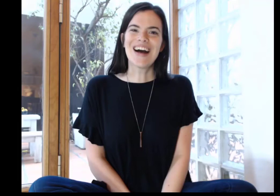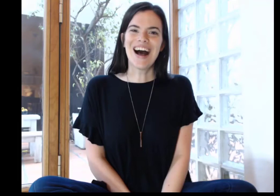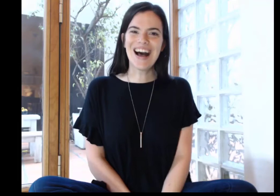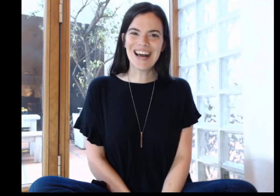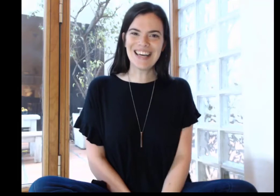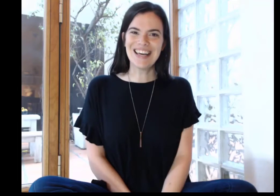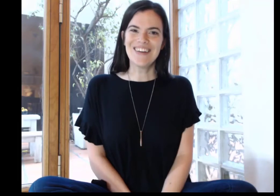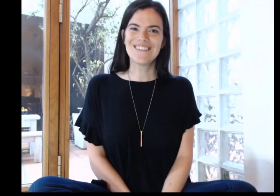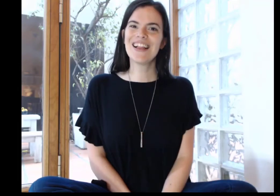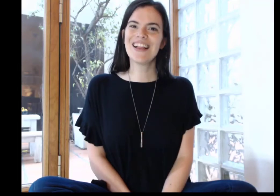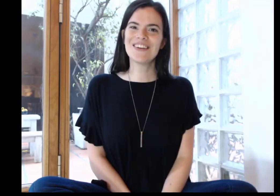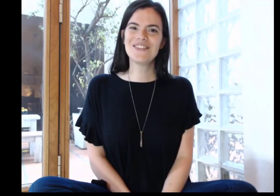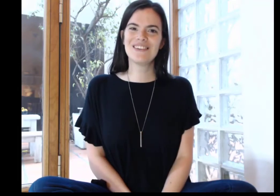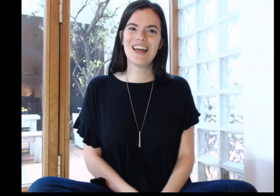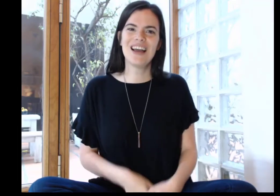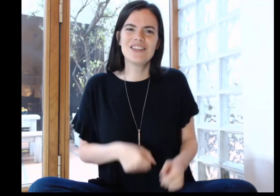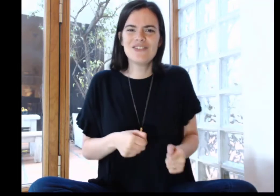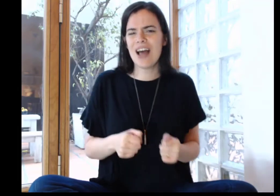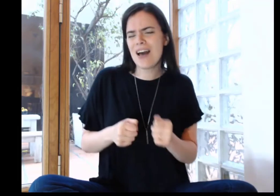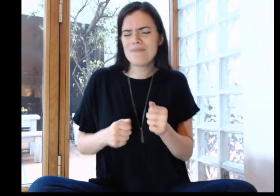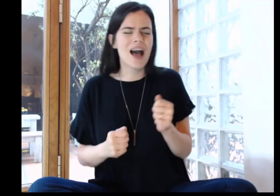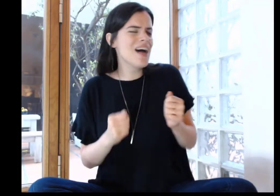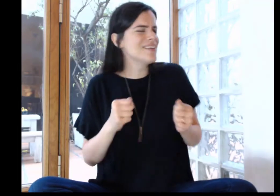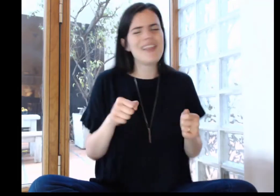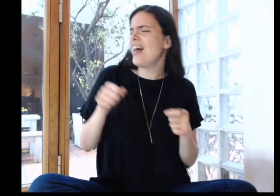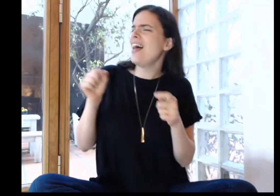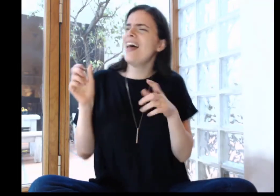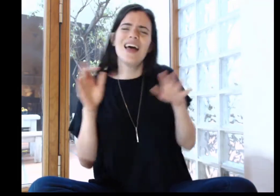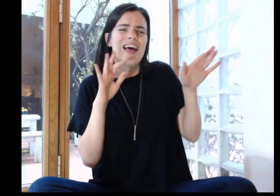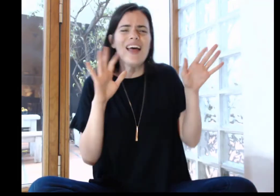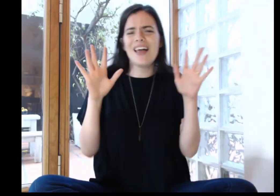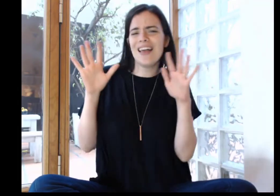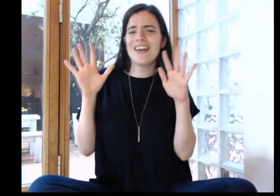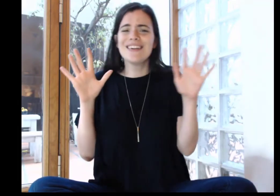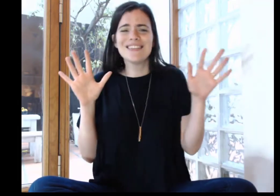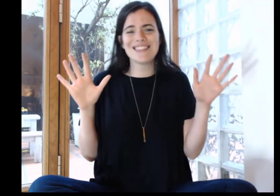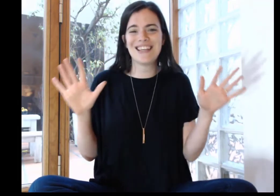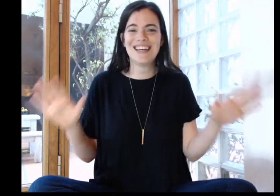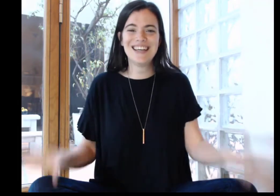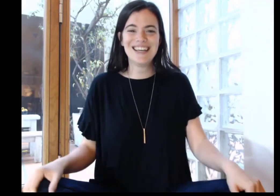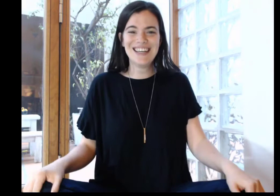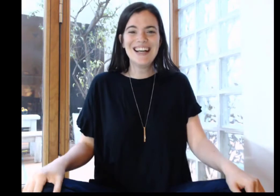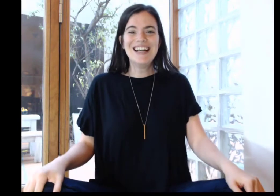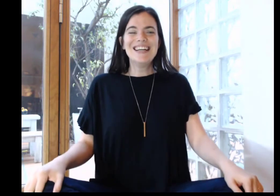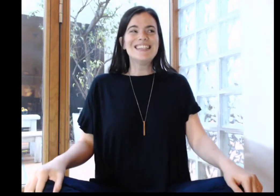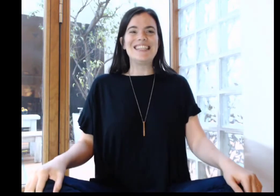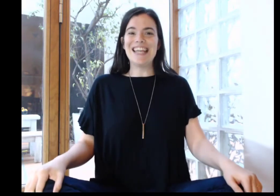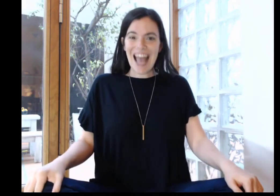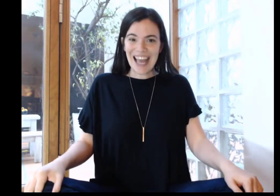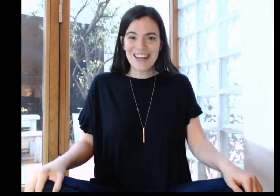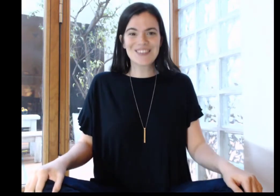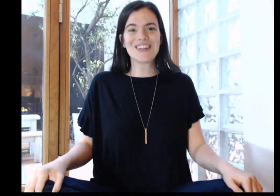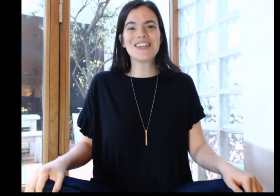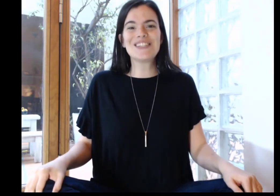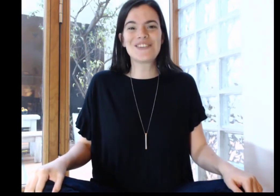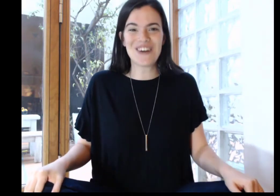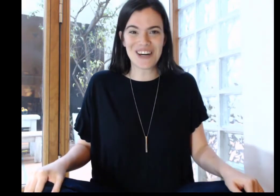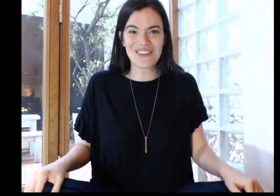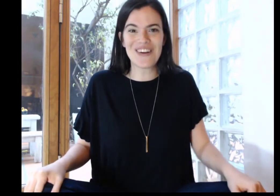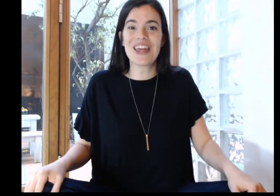hi welcome to live drama class today we're going to work with